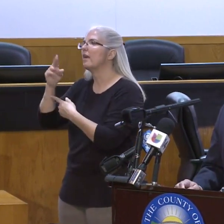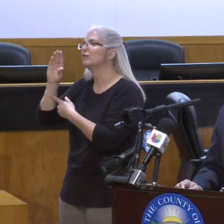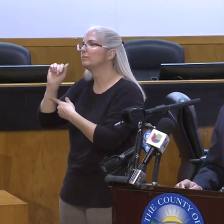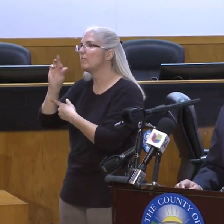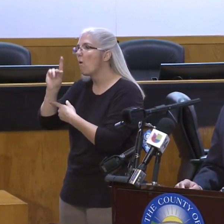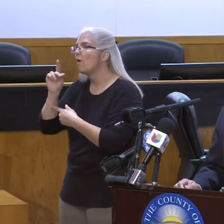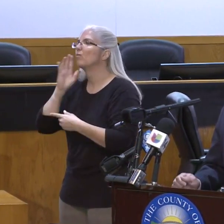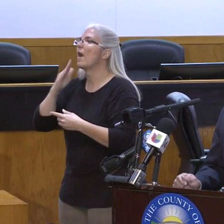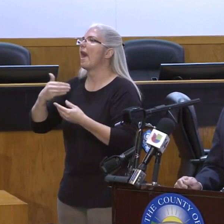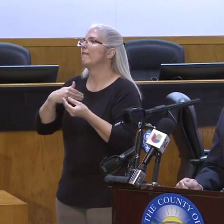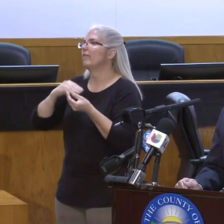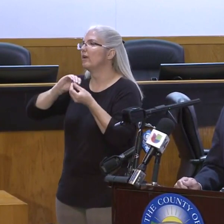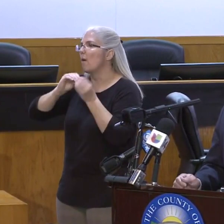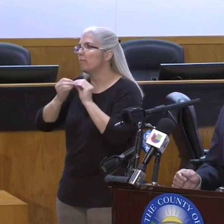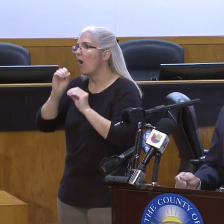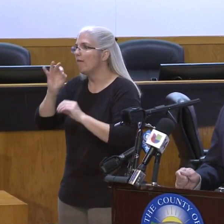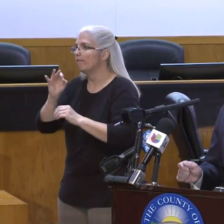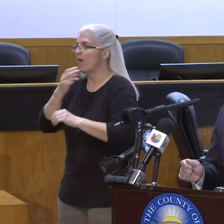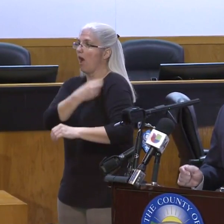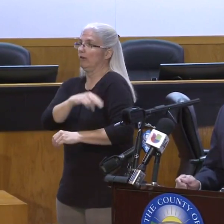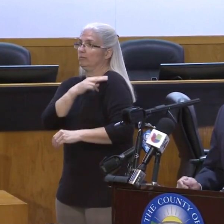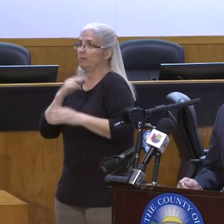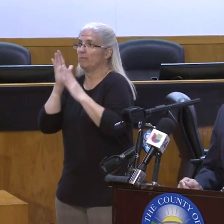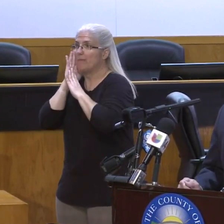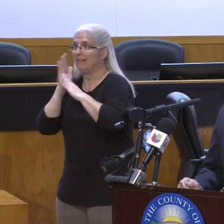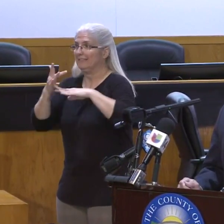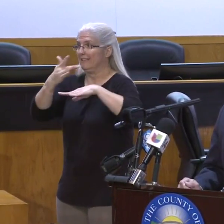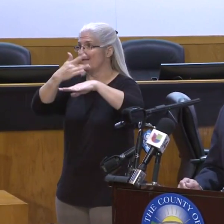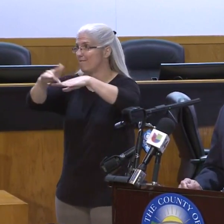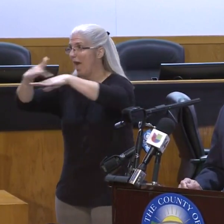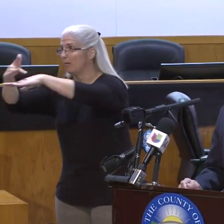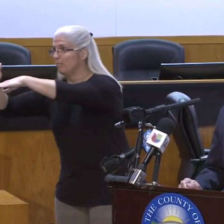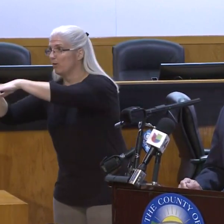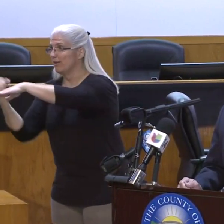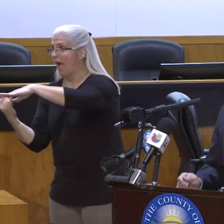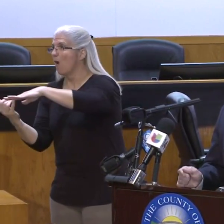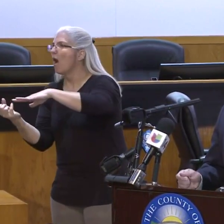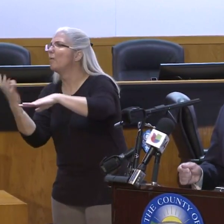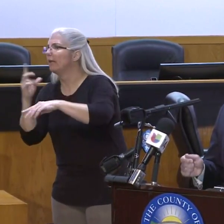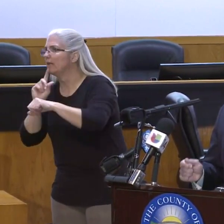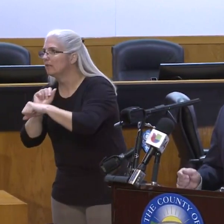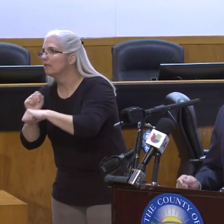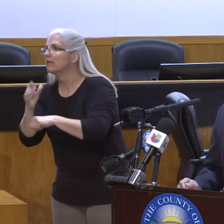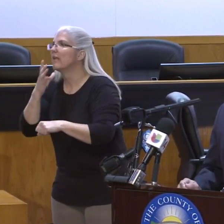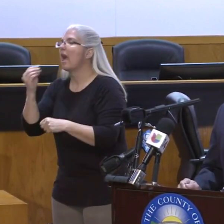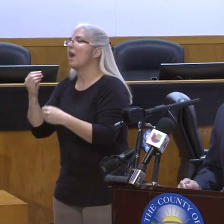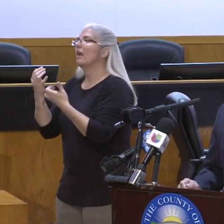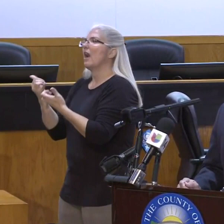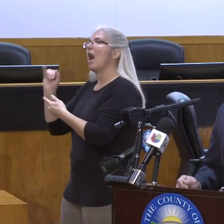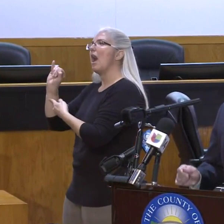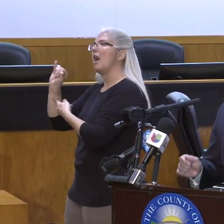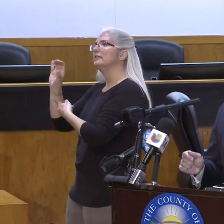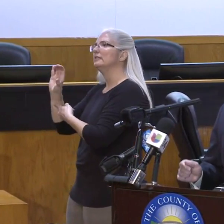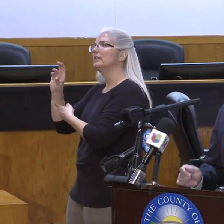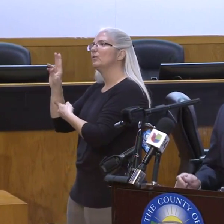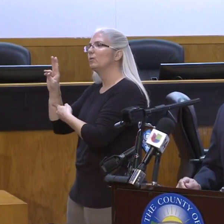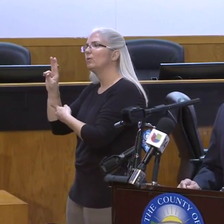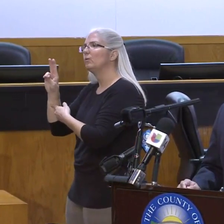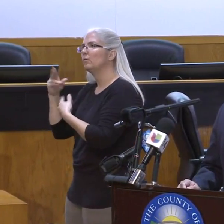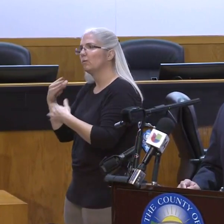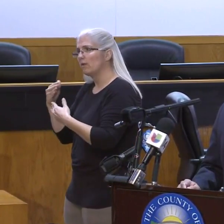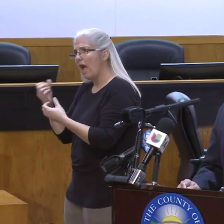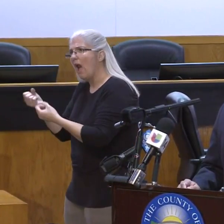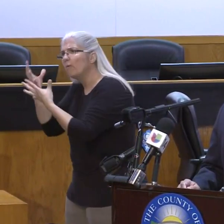hospital beds that are available, the number of intensive care unit beds, the number of ventilators and